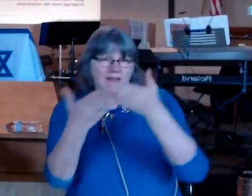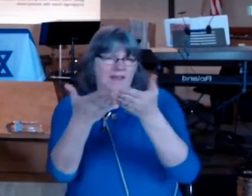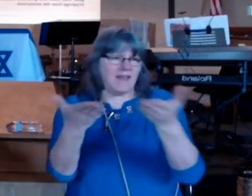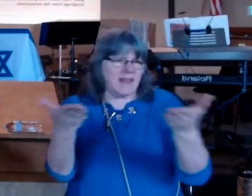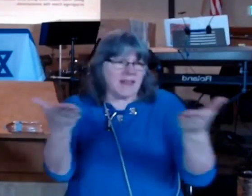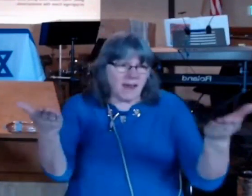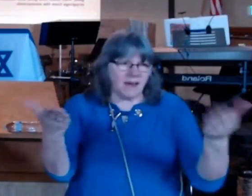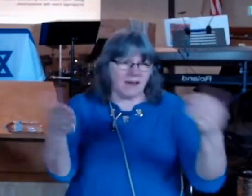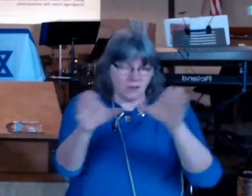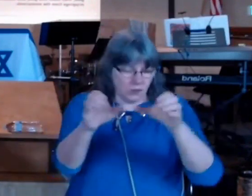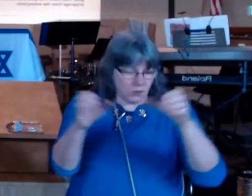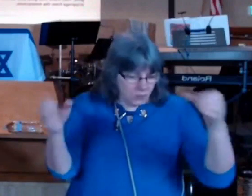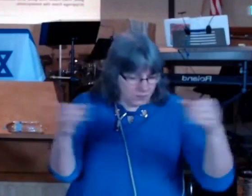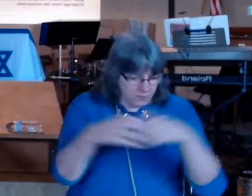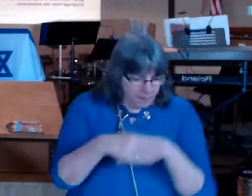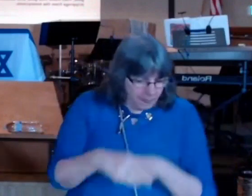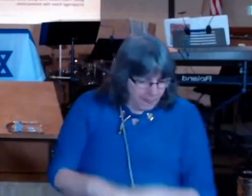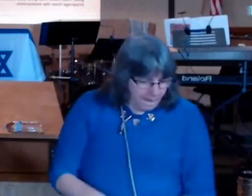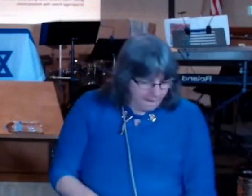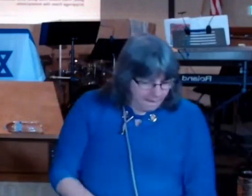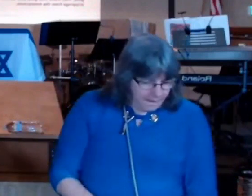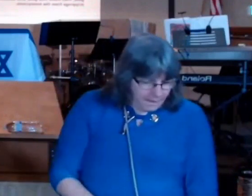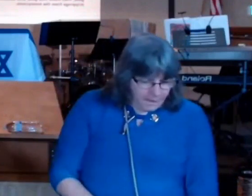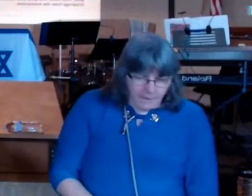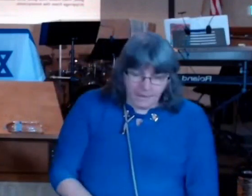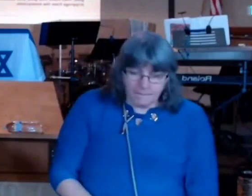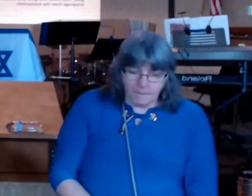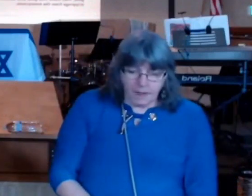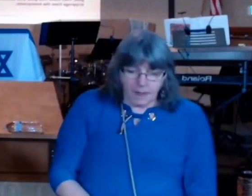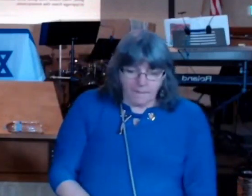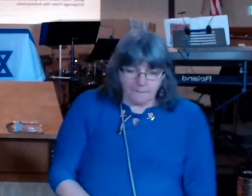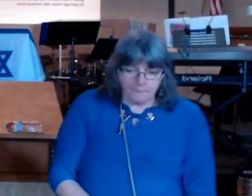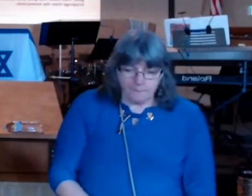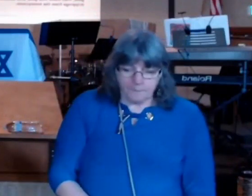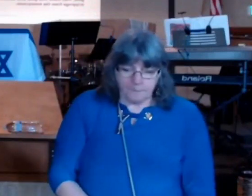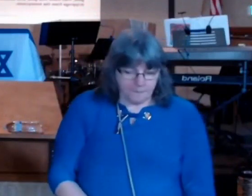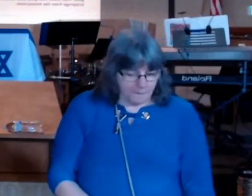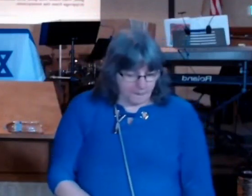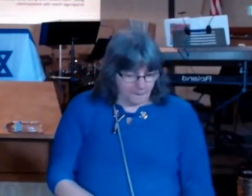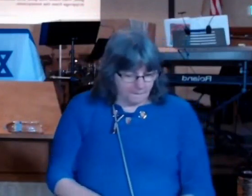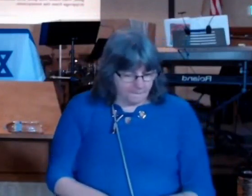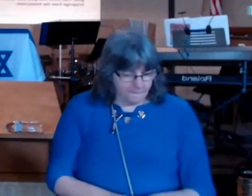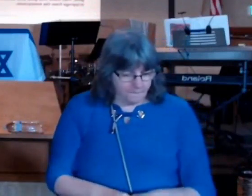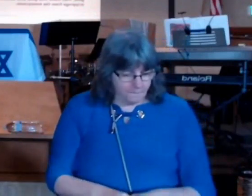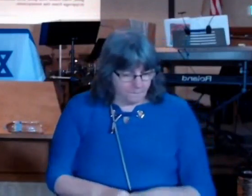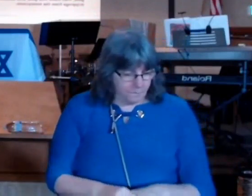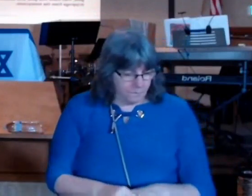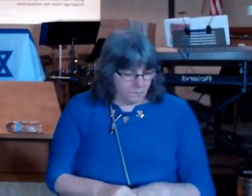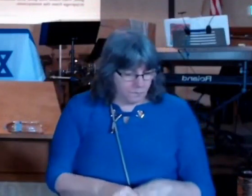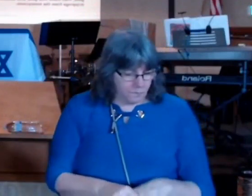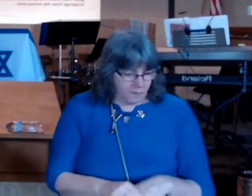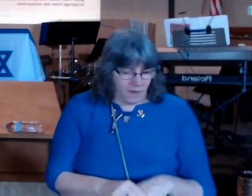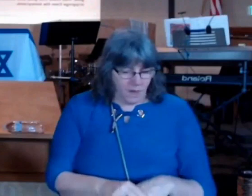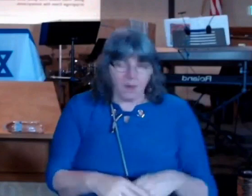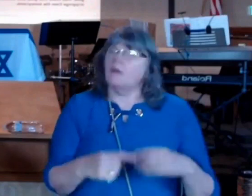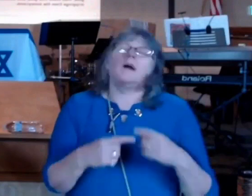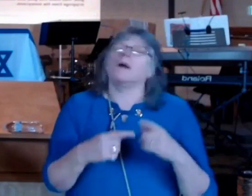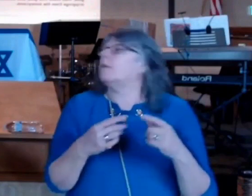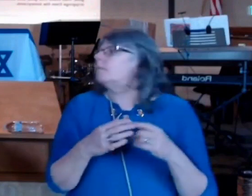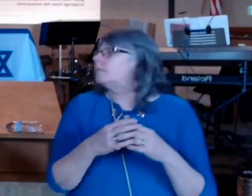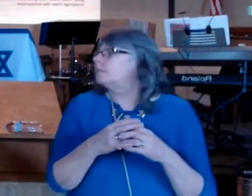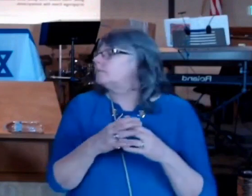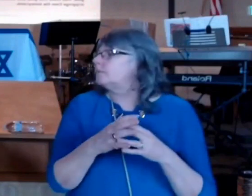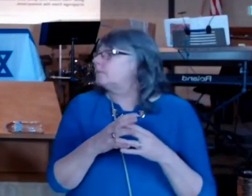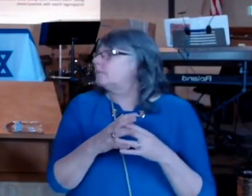cruel applications of the commandment sometimes history is witness to what I'm saying